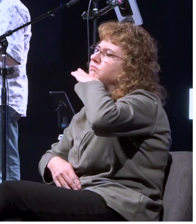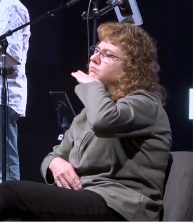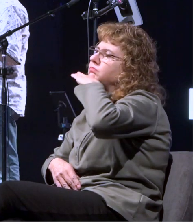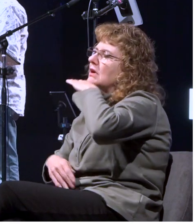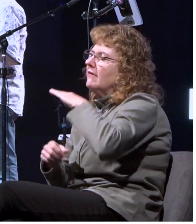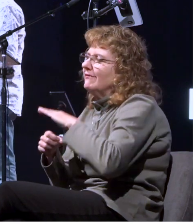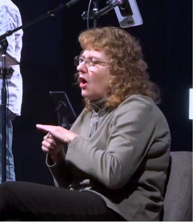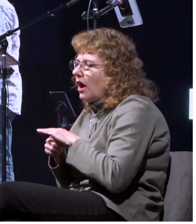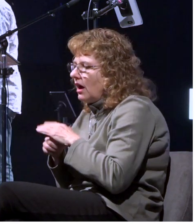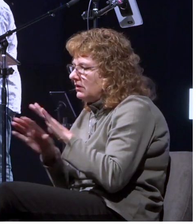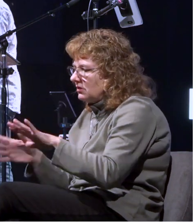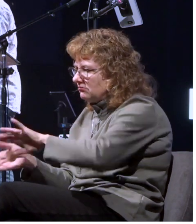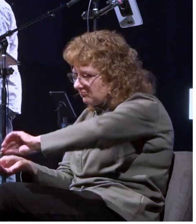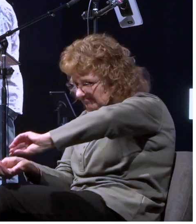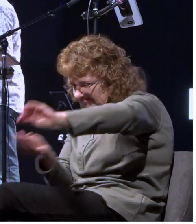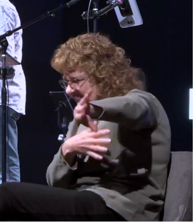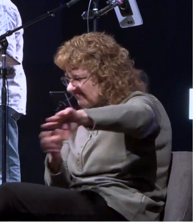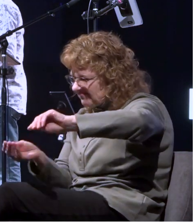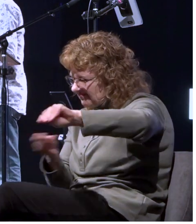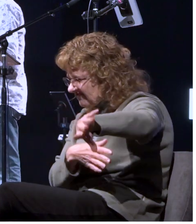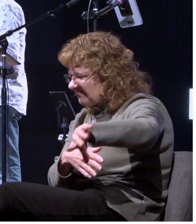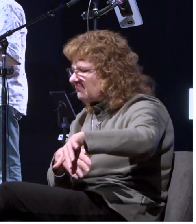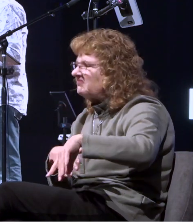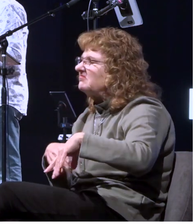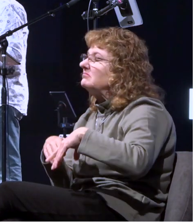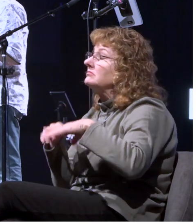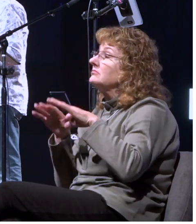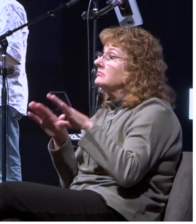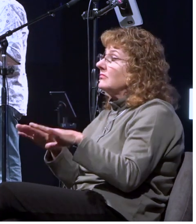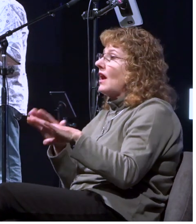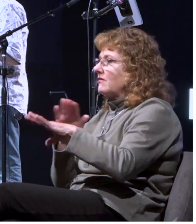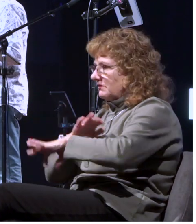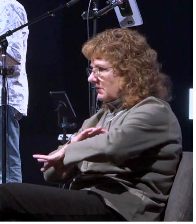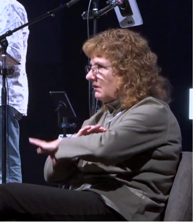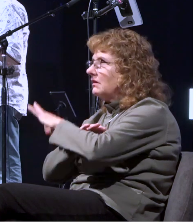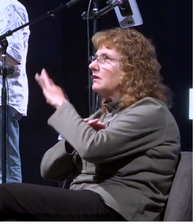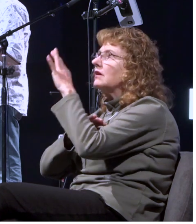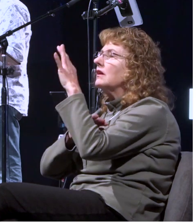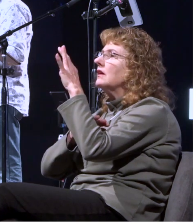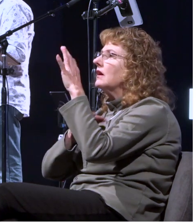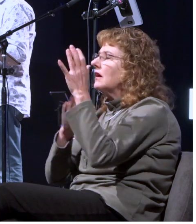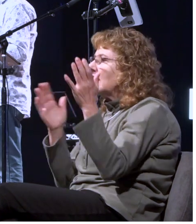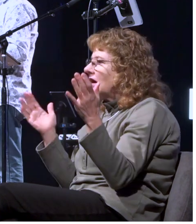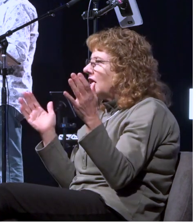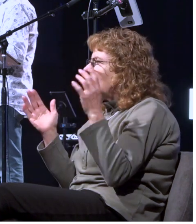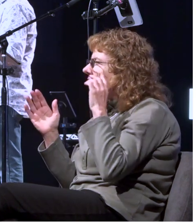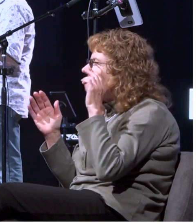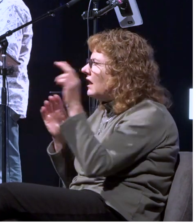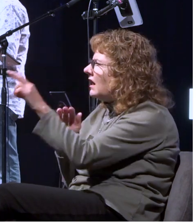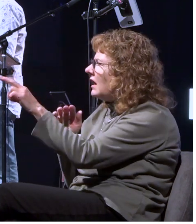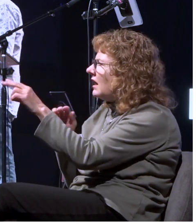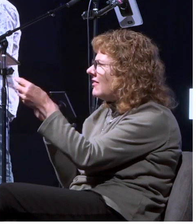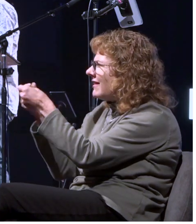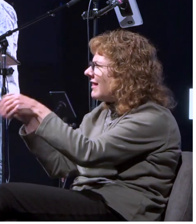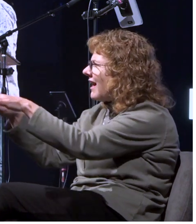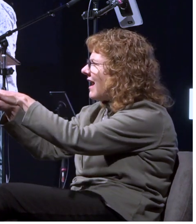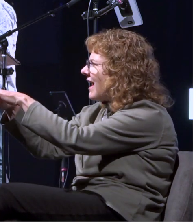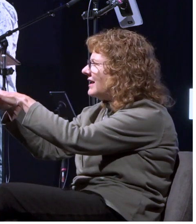now that goes into the sea as well and when it was day they did not recognize the land but they observed a bay with a